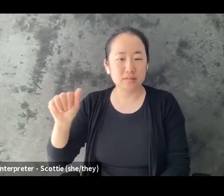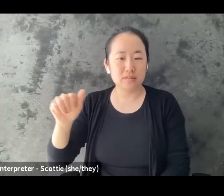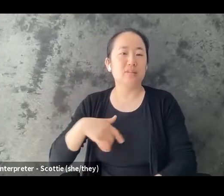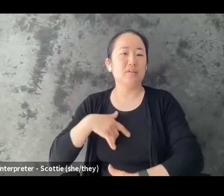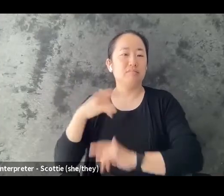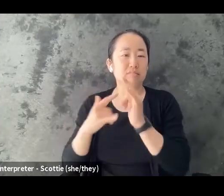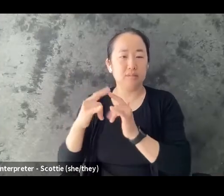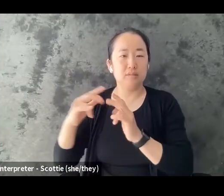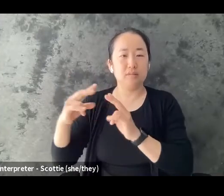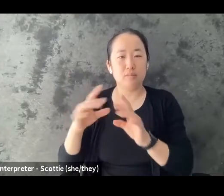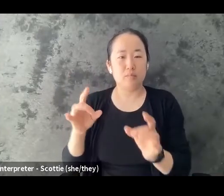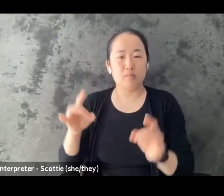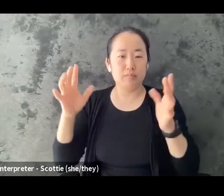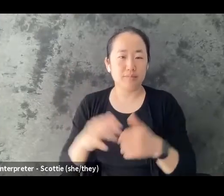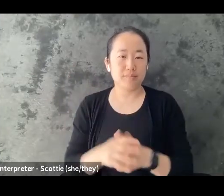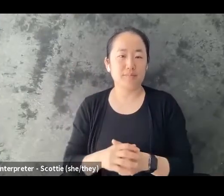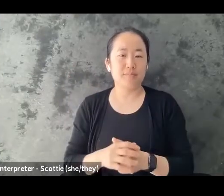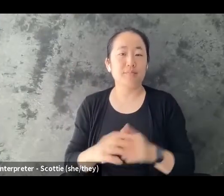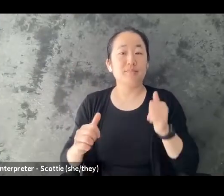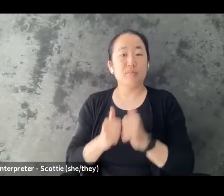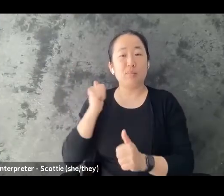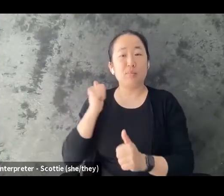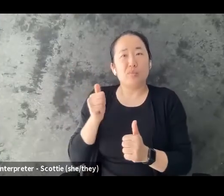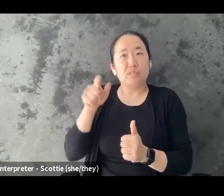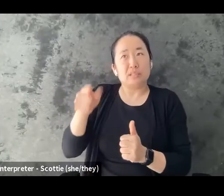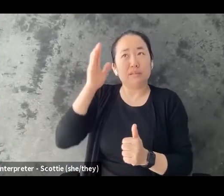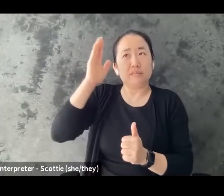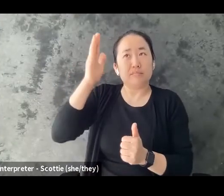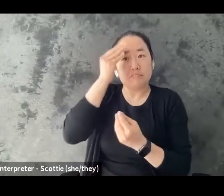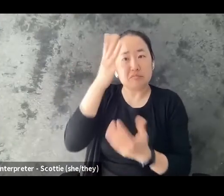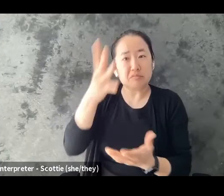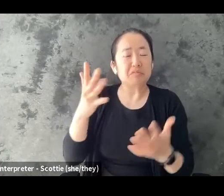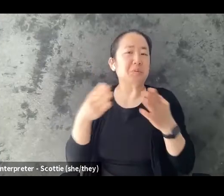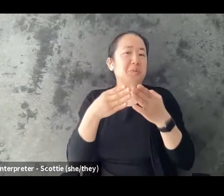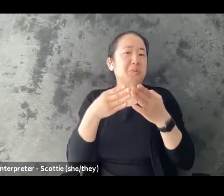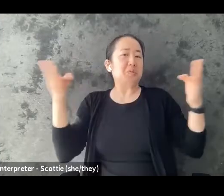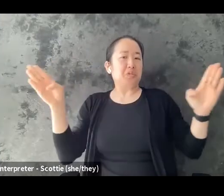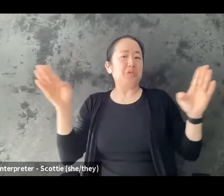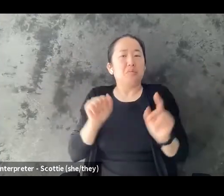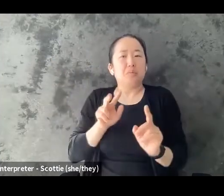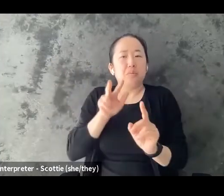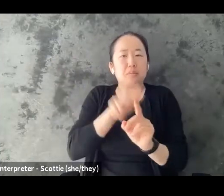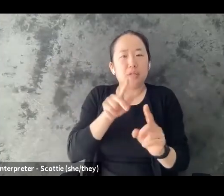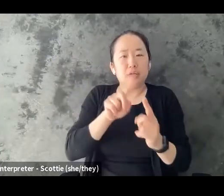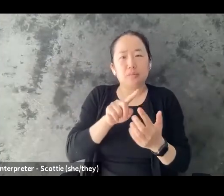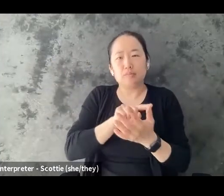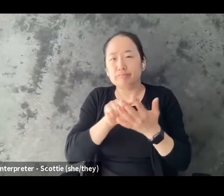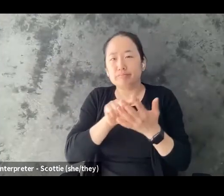or most of the content is general enough to apply to sharing information with other people in our lives as well.